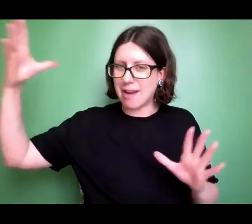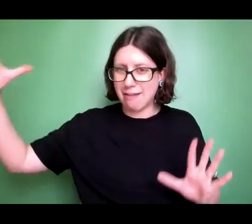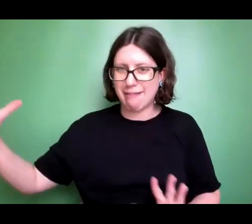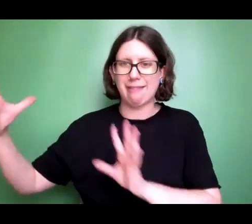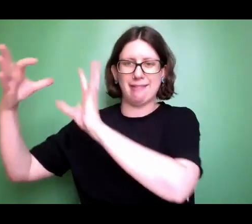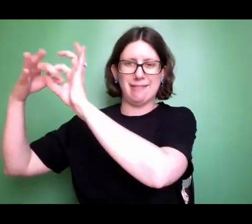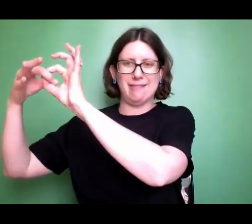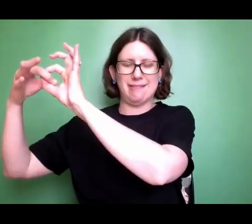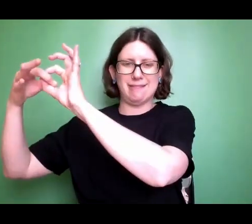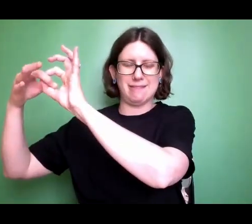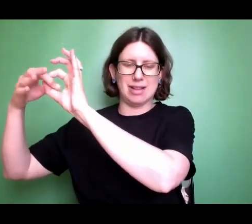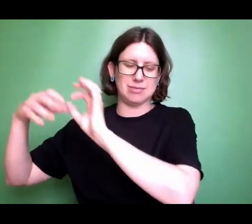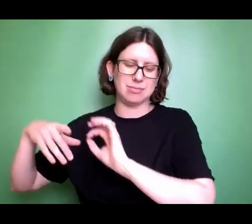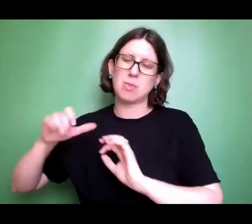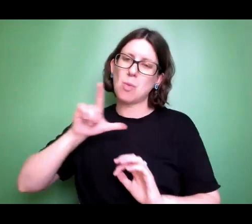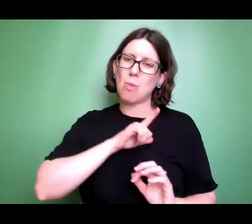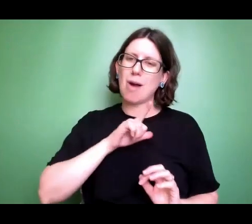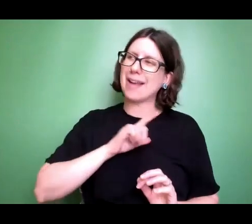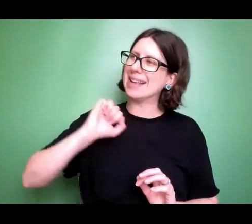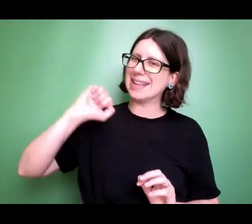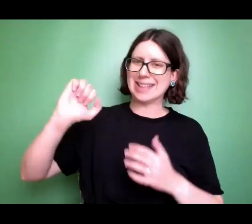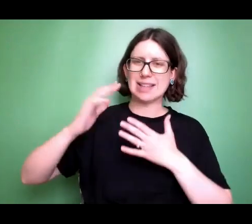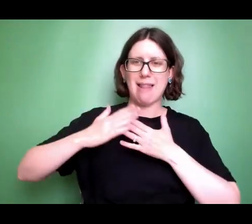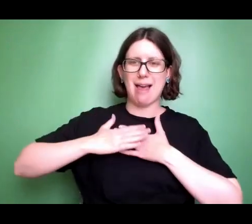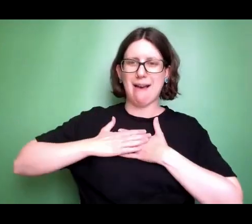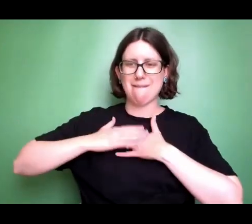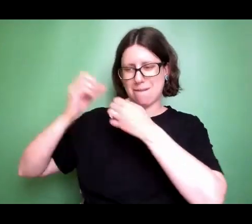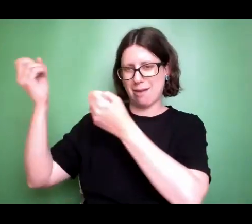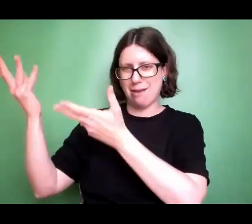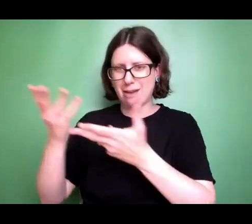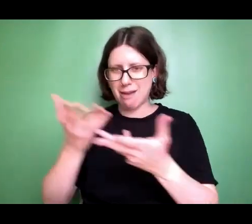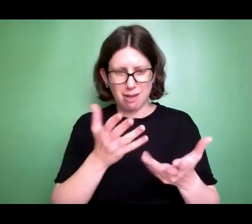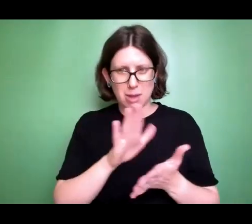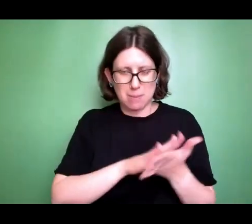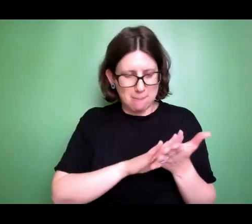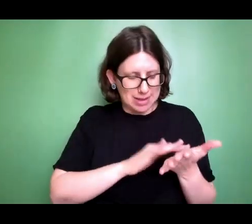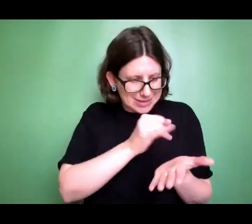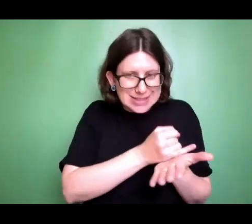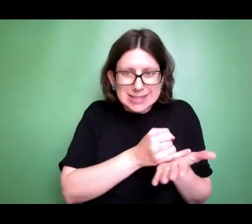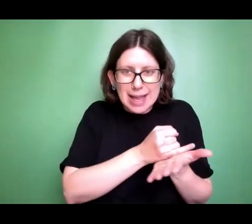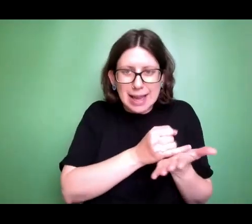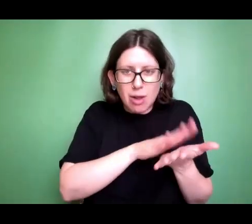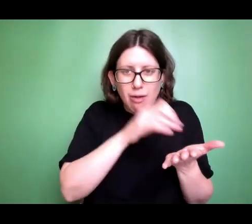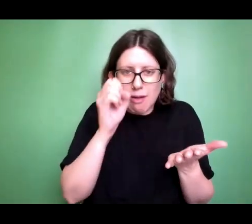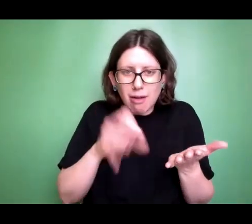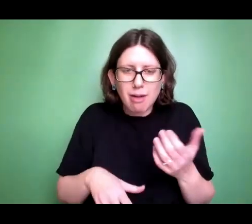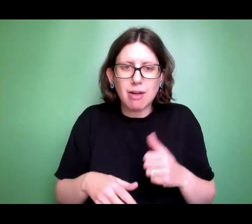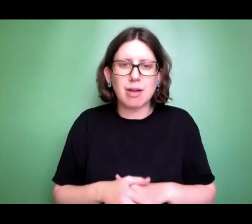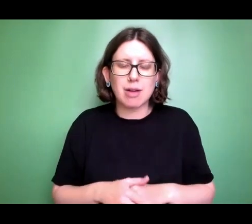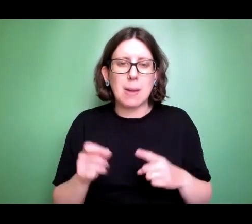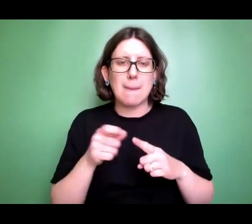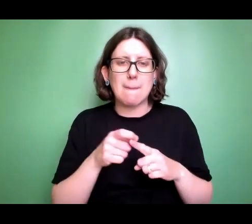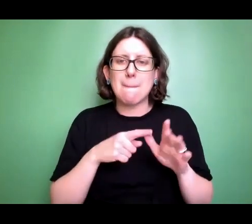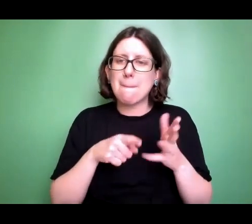God's kind of love is a love that pardons. God's kind of love is a love that forgives. And the apostle Paul,